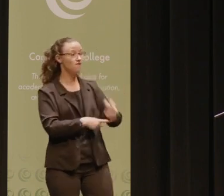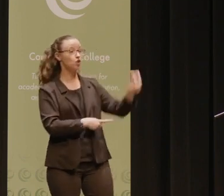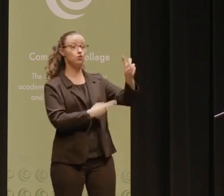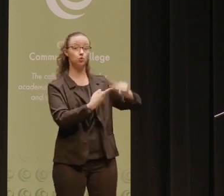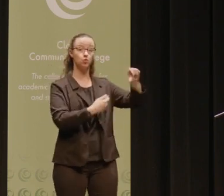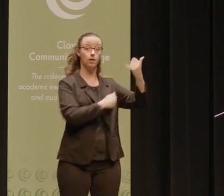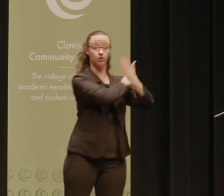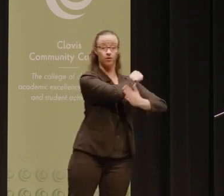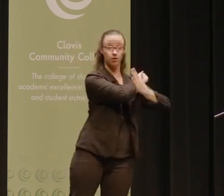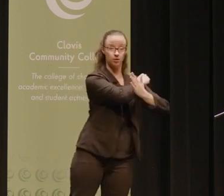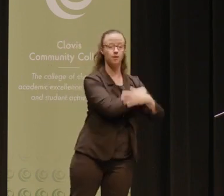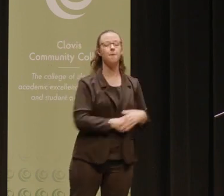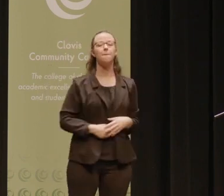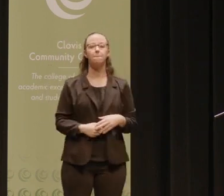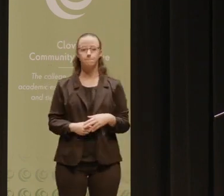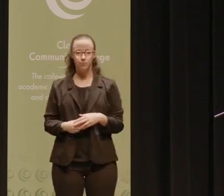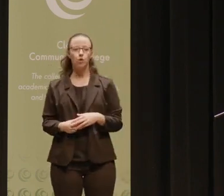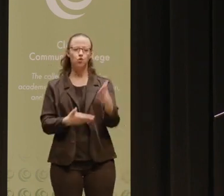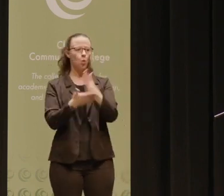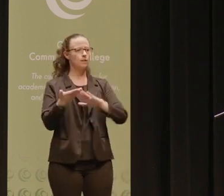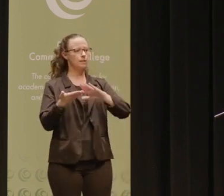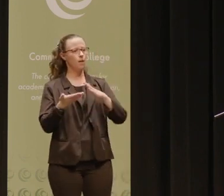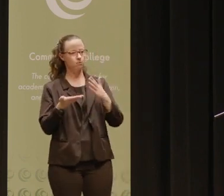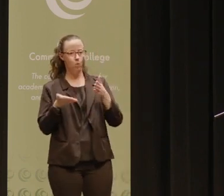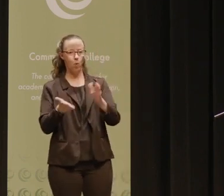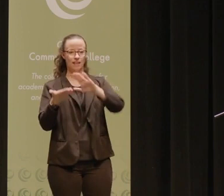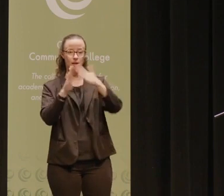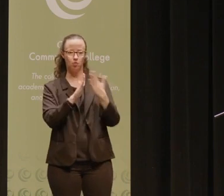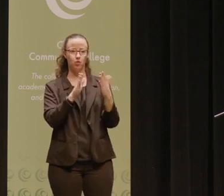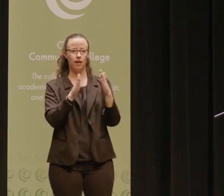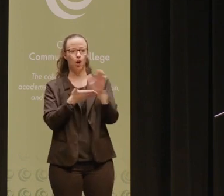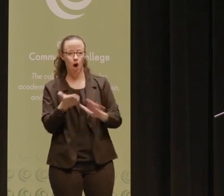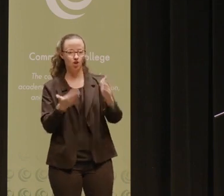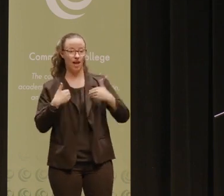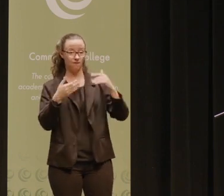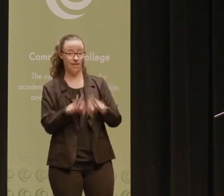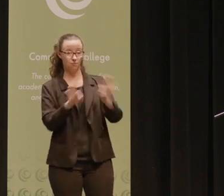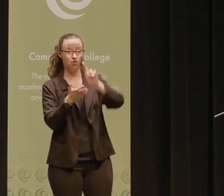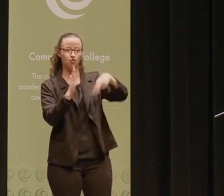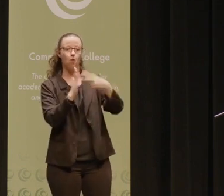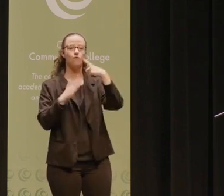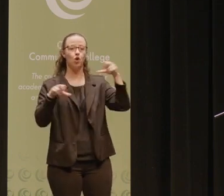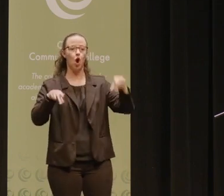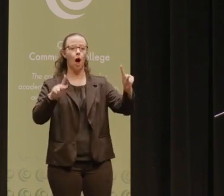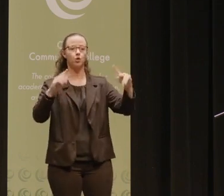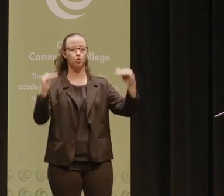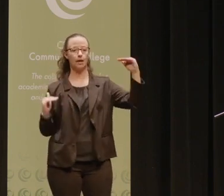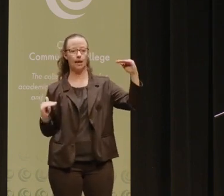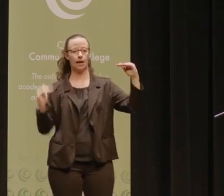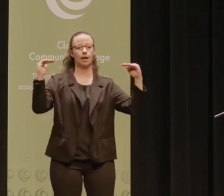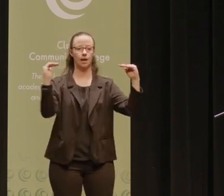abroad. So in some ways, community colleges play an essential role in closing the opportunity gap